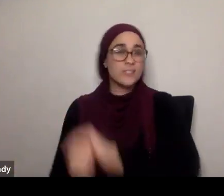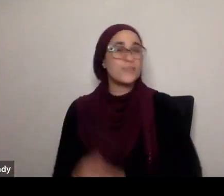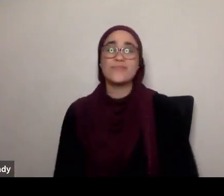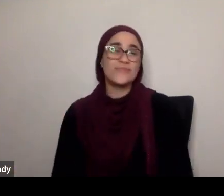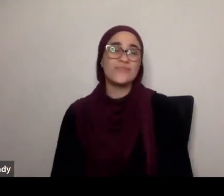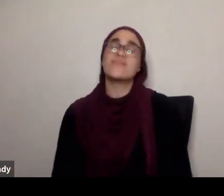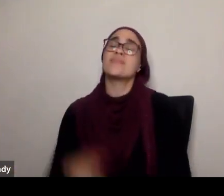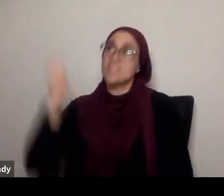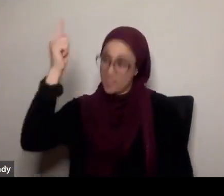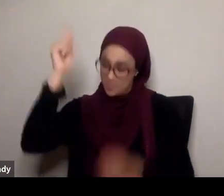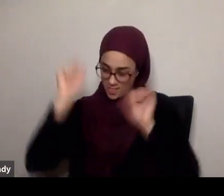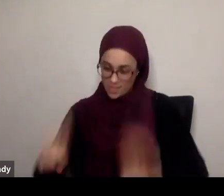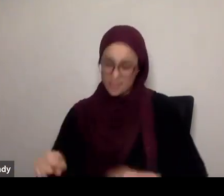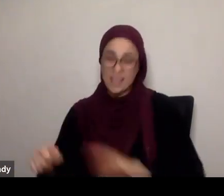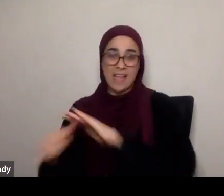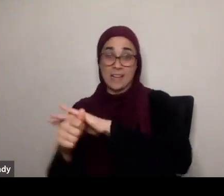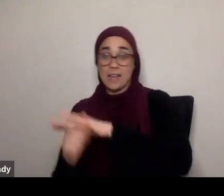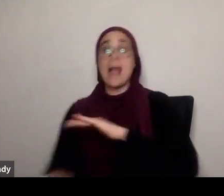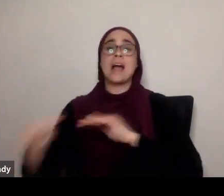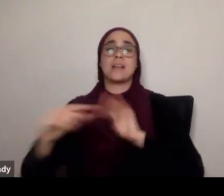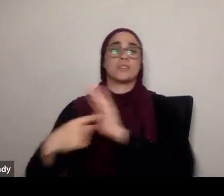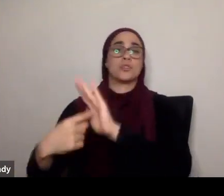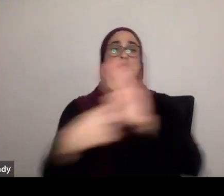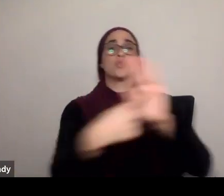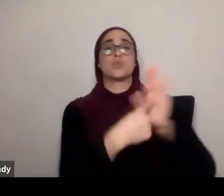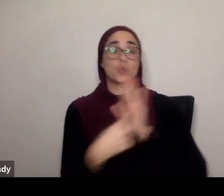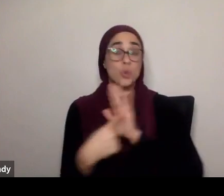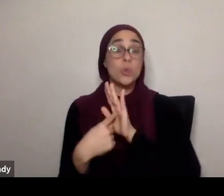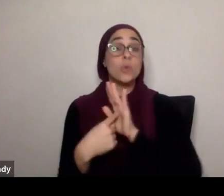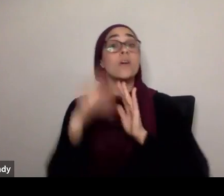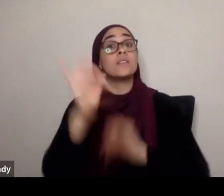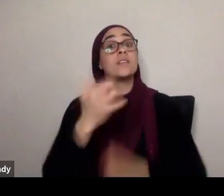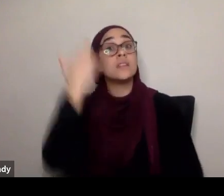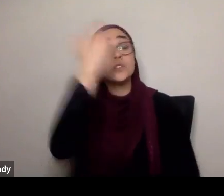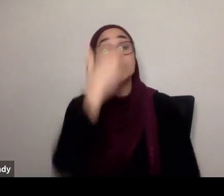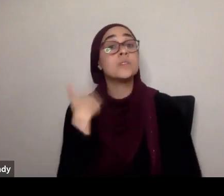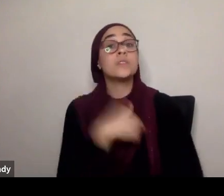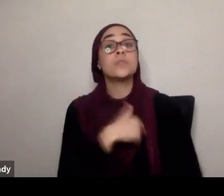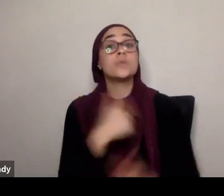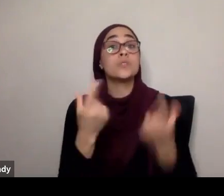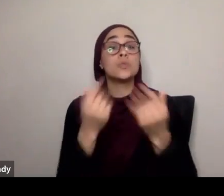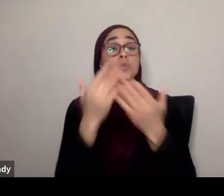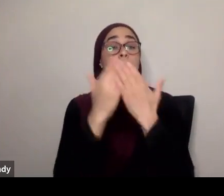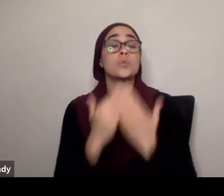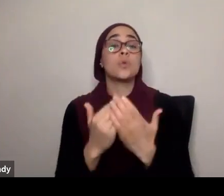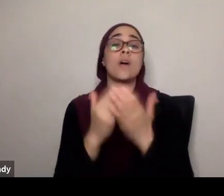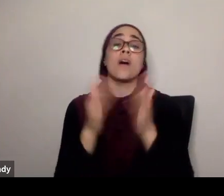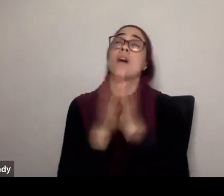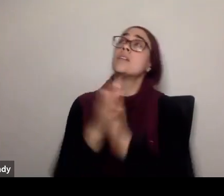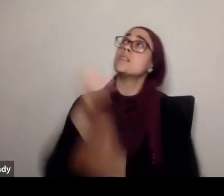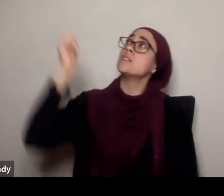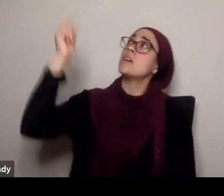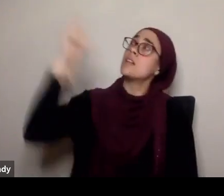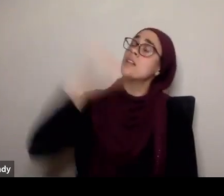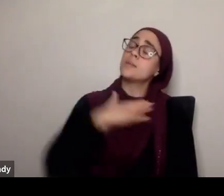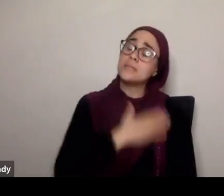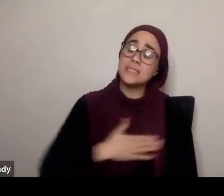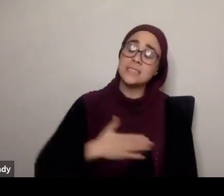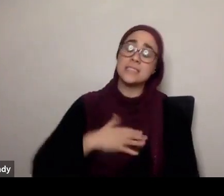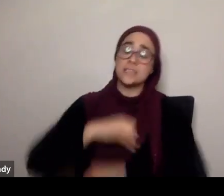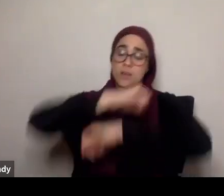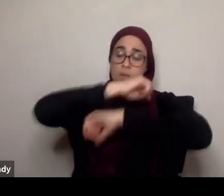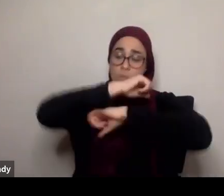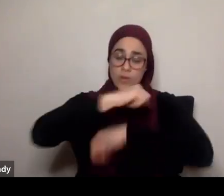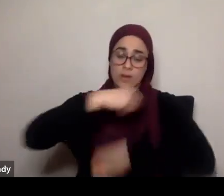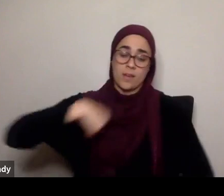wa ta'ala, can expose, at any time, and that is why we say, we make the du'a, O Allah subhanahu wa ta'ala, keep us, sheltered, and protected,